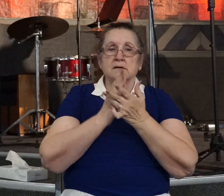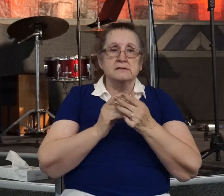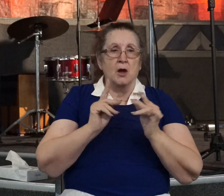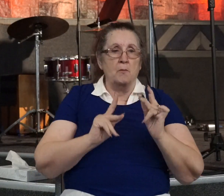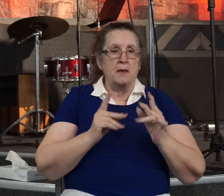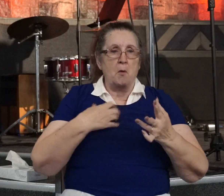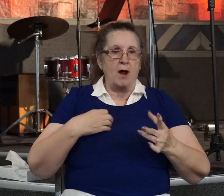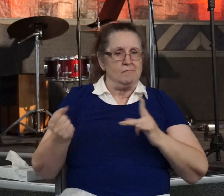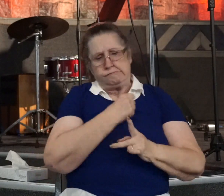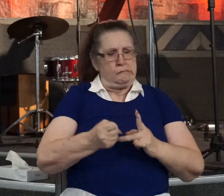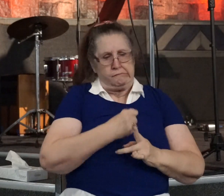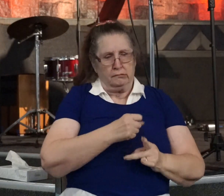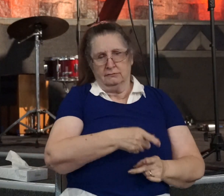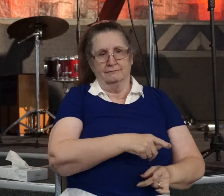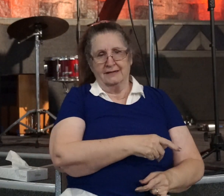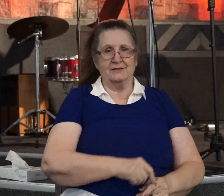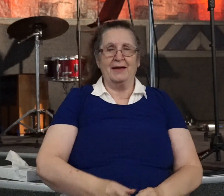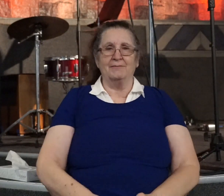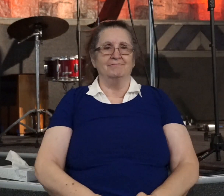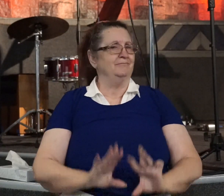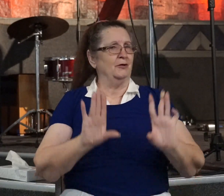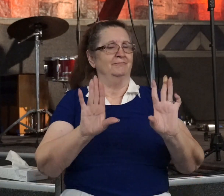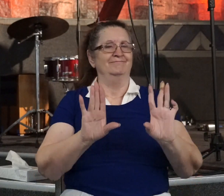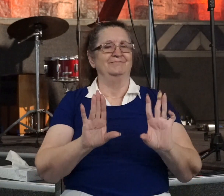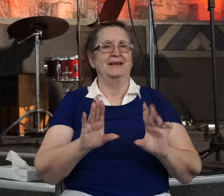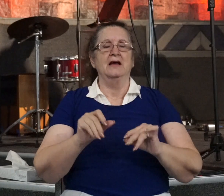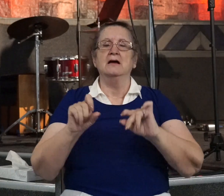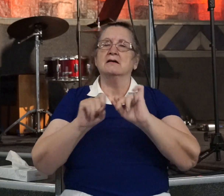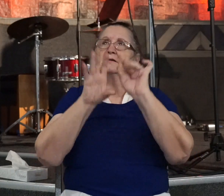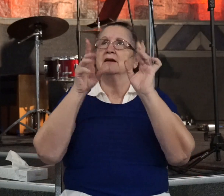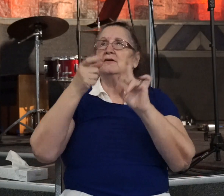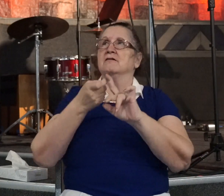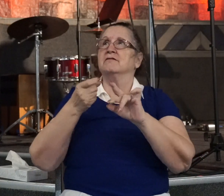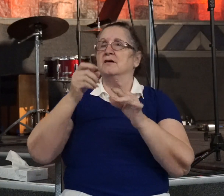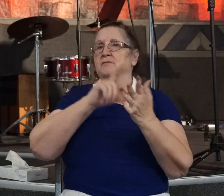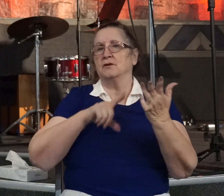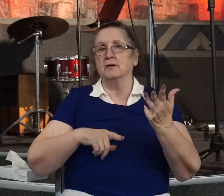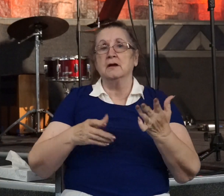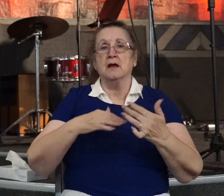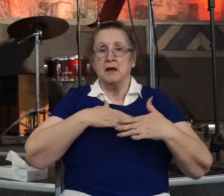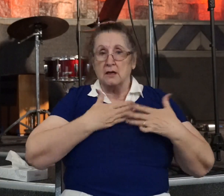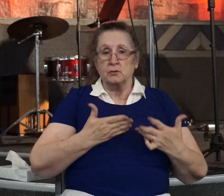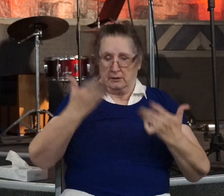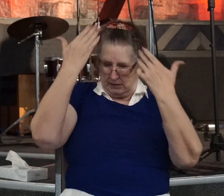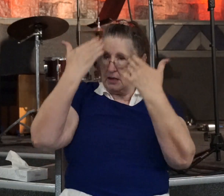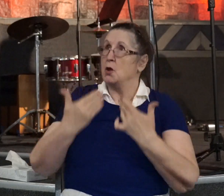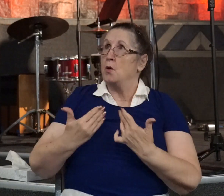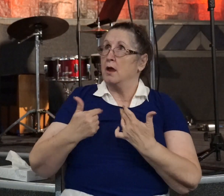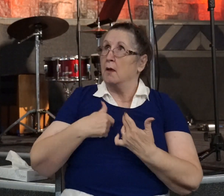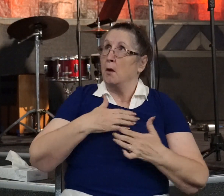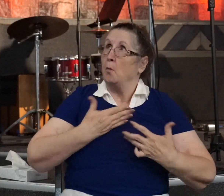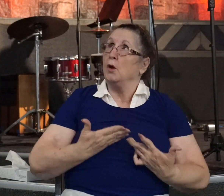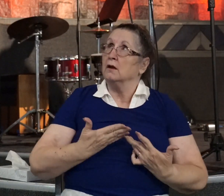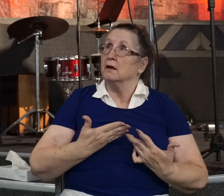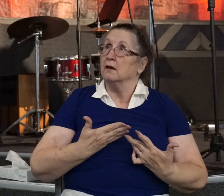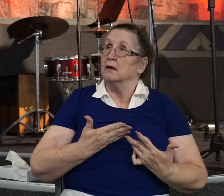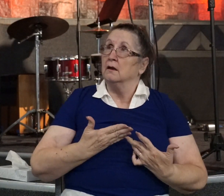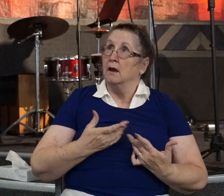not one of them. He's getting clarification from the Lord. He's willing. Here I am, Lord. You know, I'll do this.